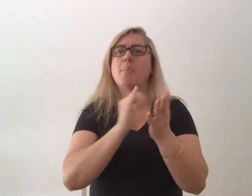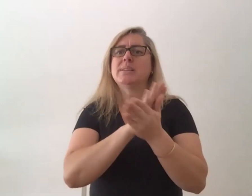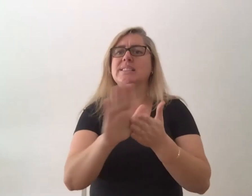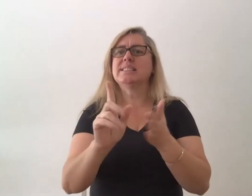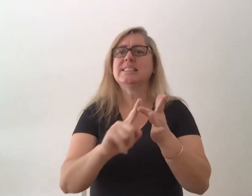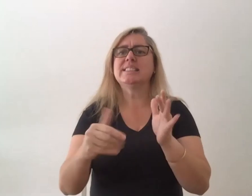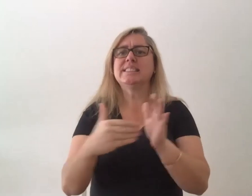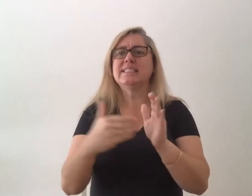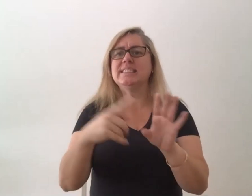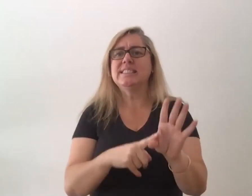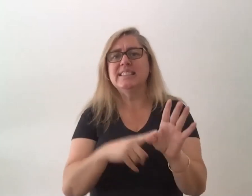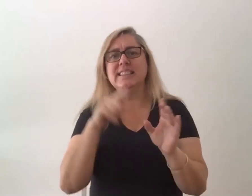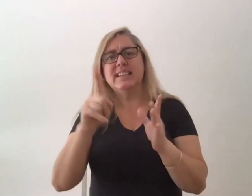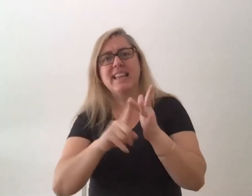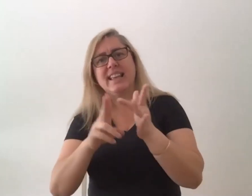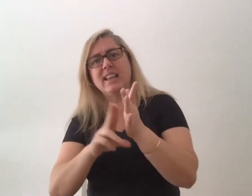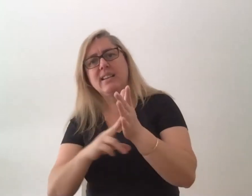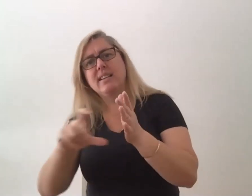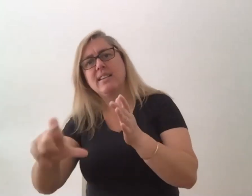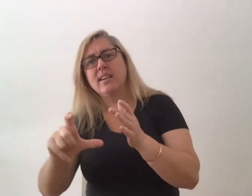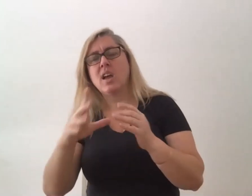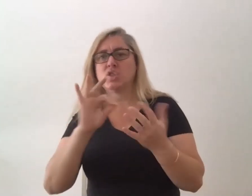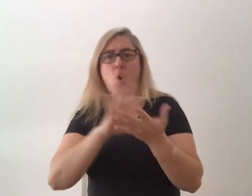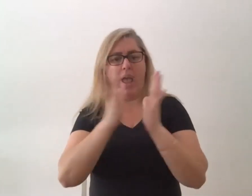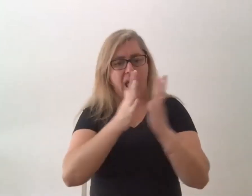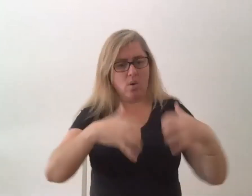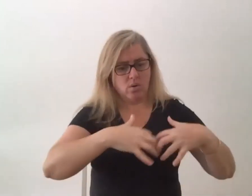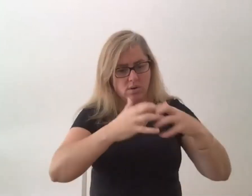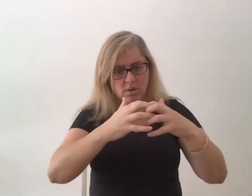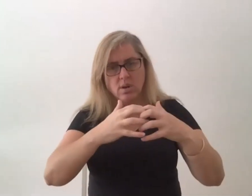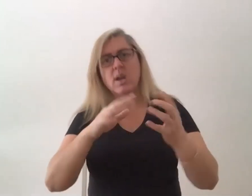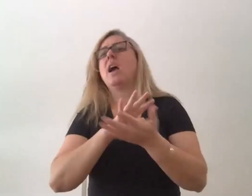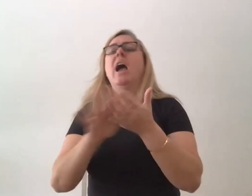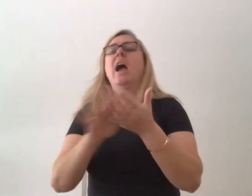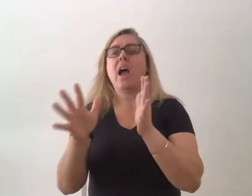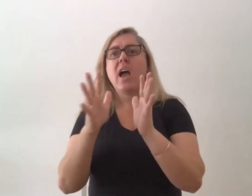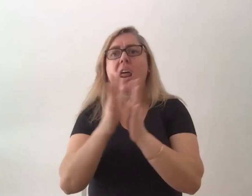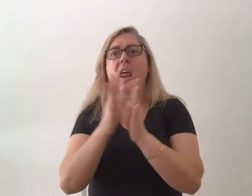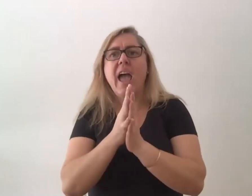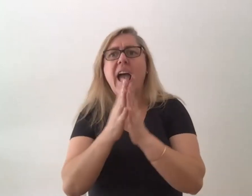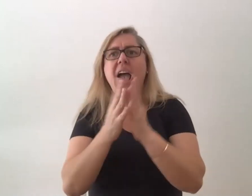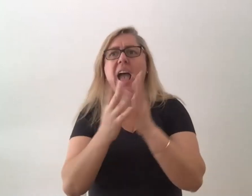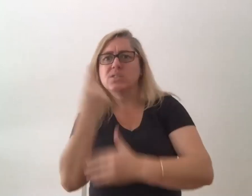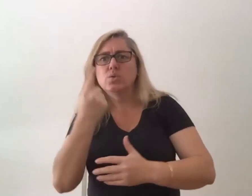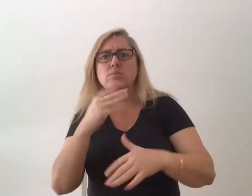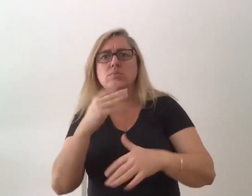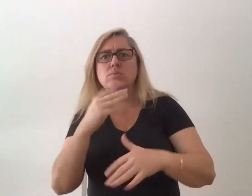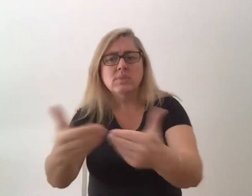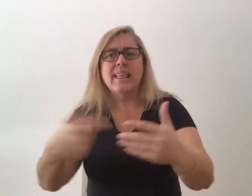but yeah, how long's it been around? How did it run this year and can people still access it? yeah so mojo